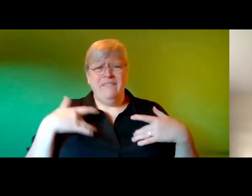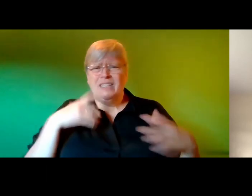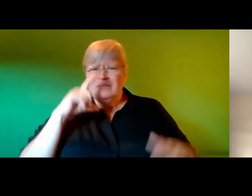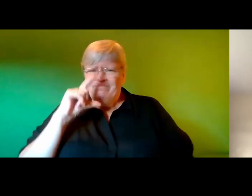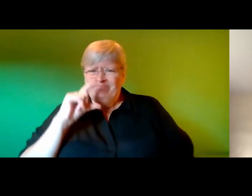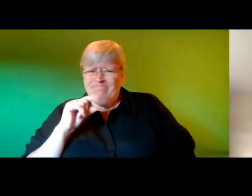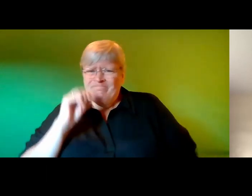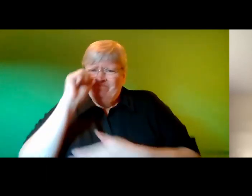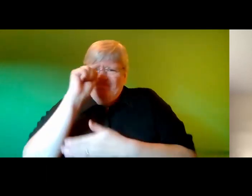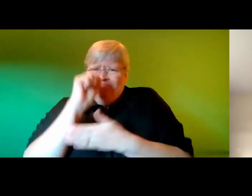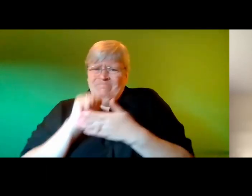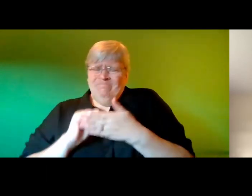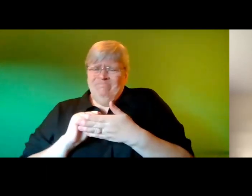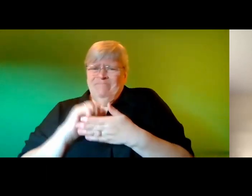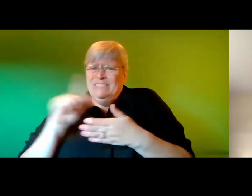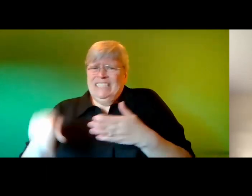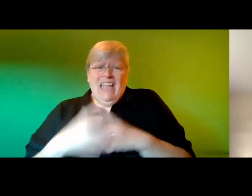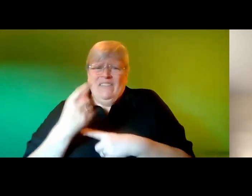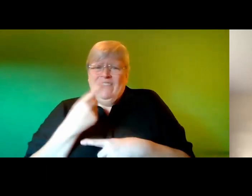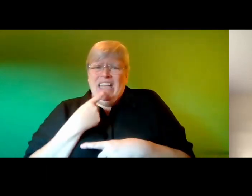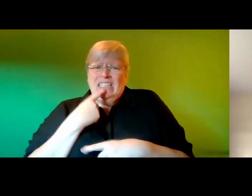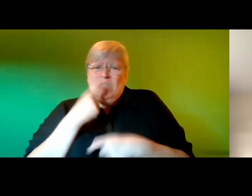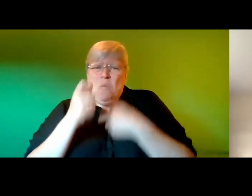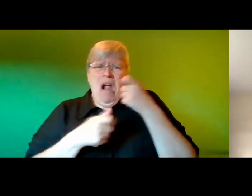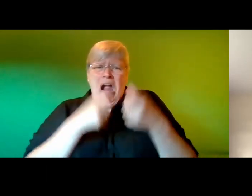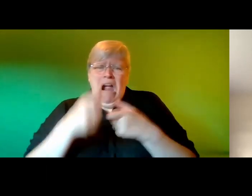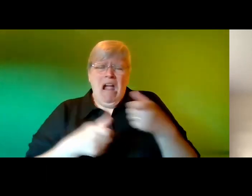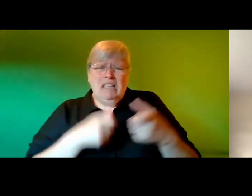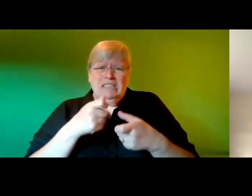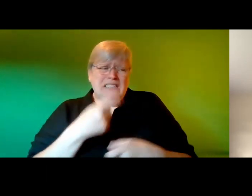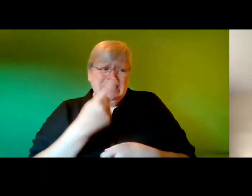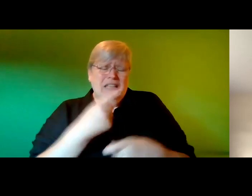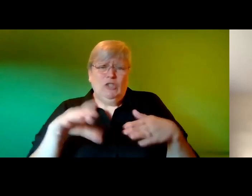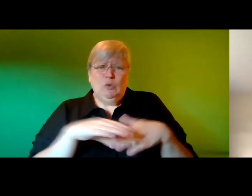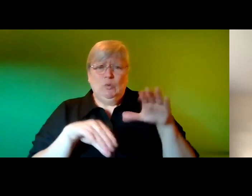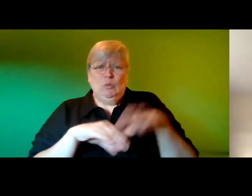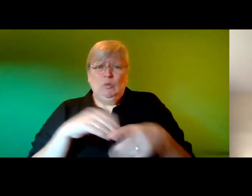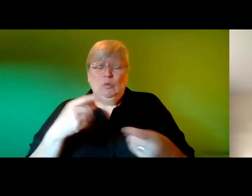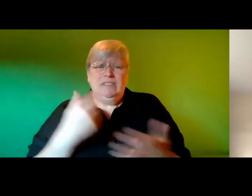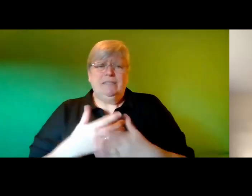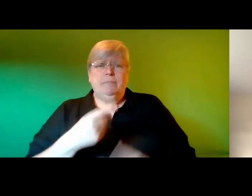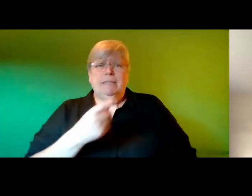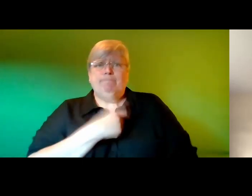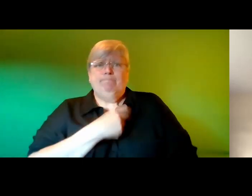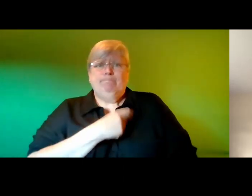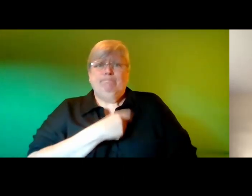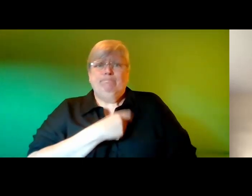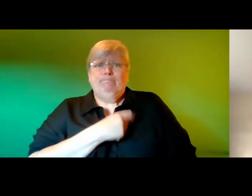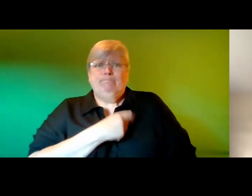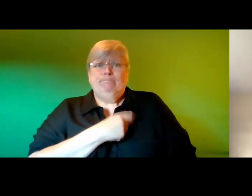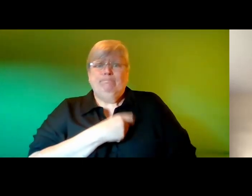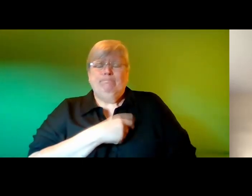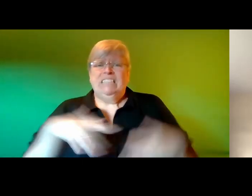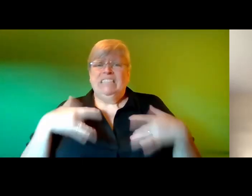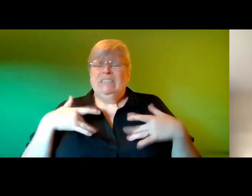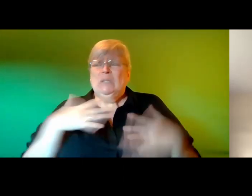i can't find the words to speak i stand in silence while she puts her shoes on all the while my heart is banging against my chest making it